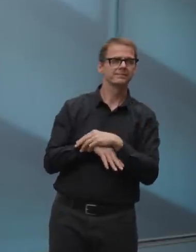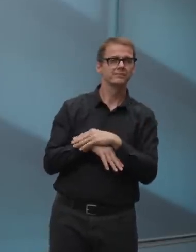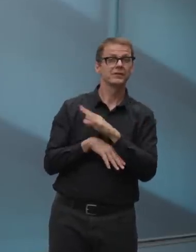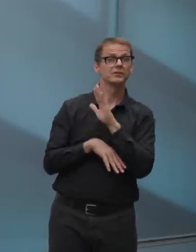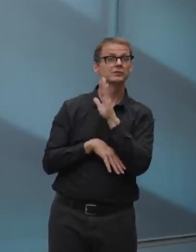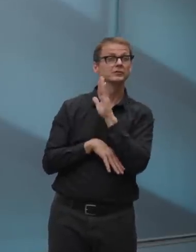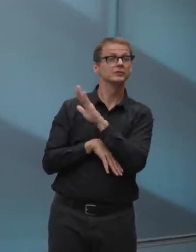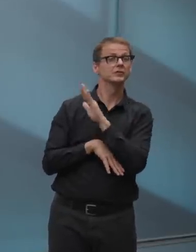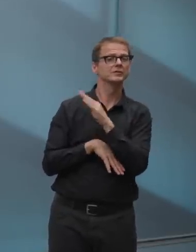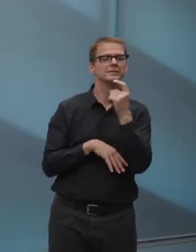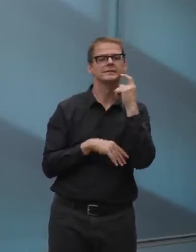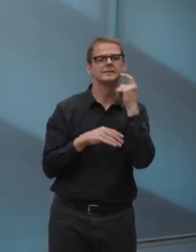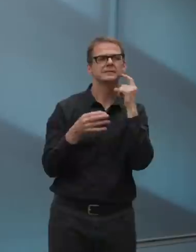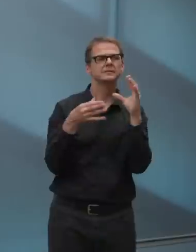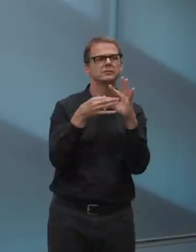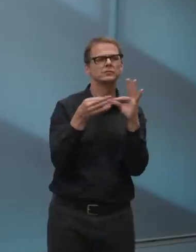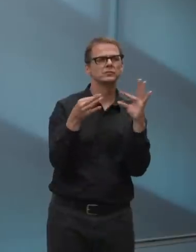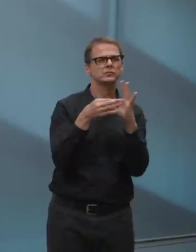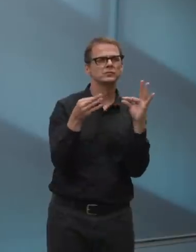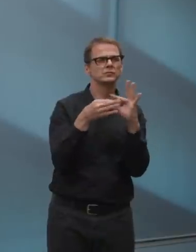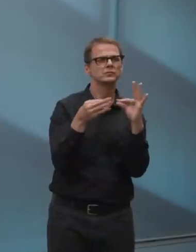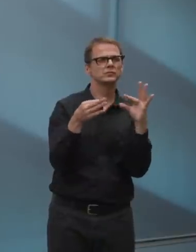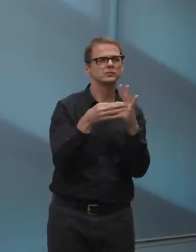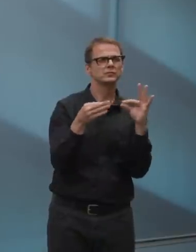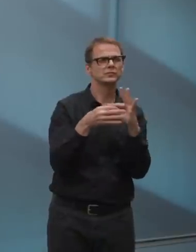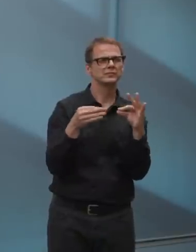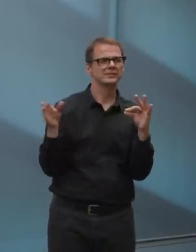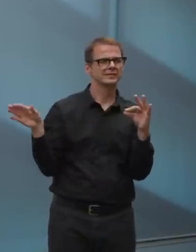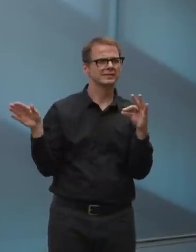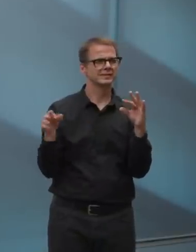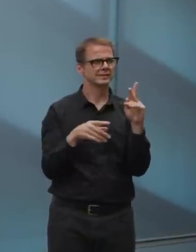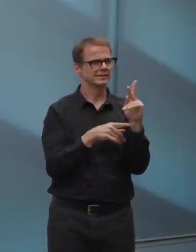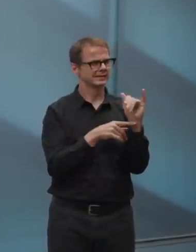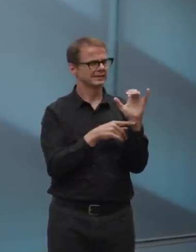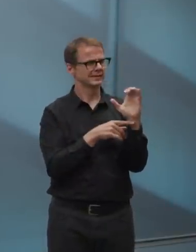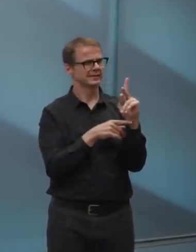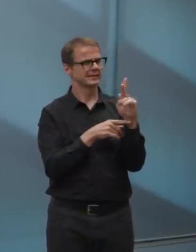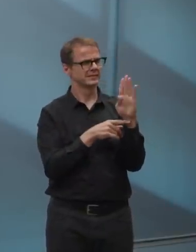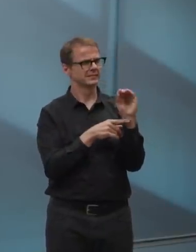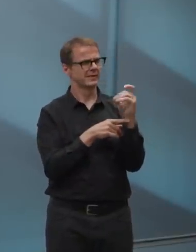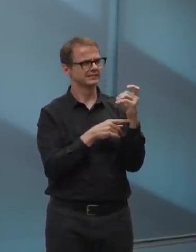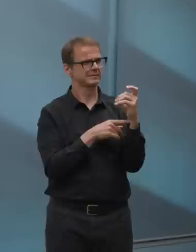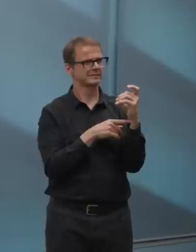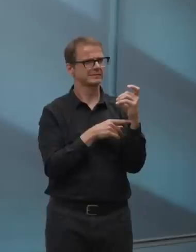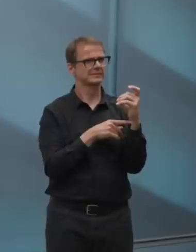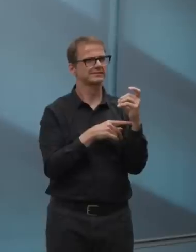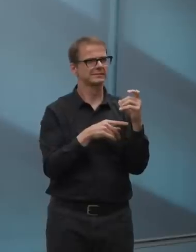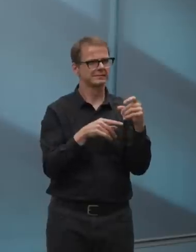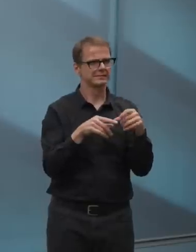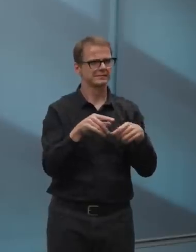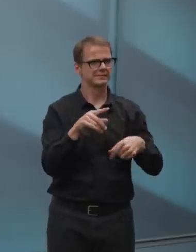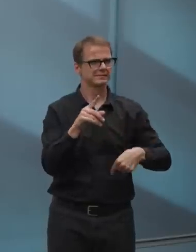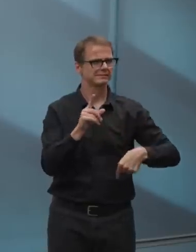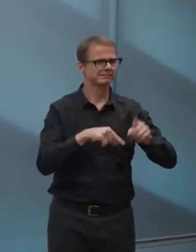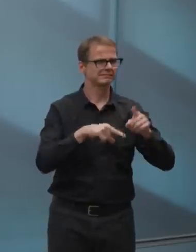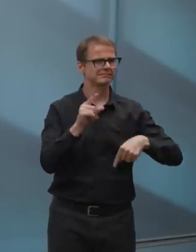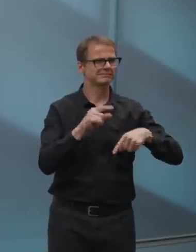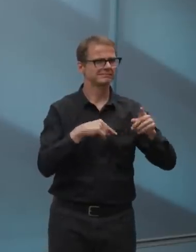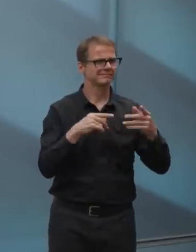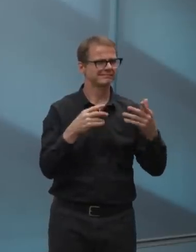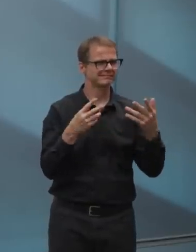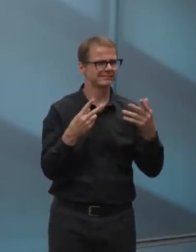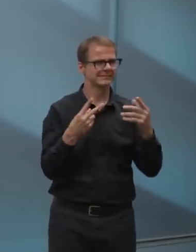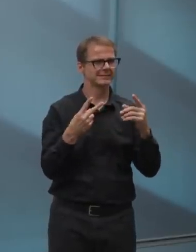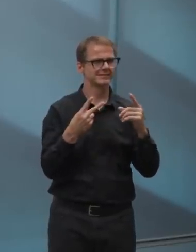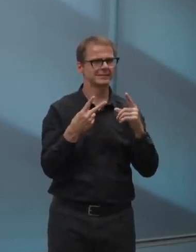you know, you're allowed to kick balls, you know, back and forth. I imagine that you're not allowed to, you know, throw a baseball or a